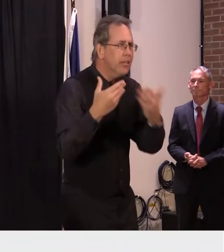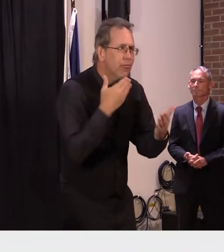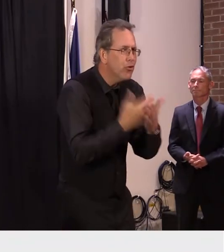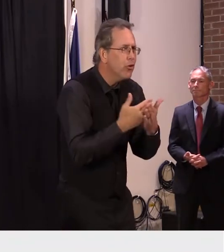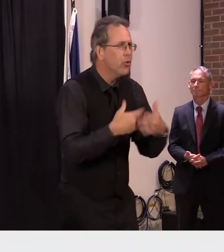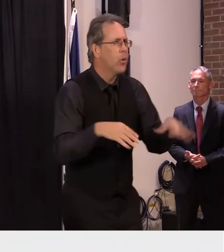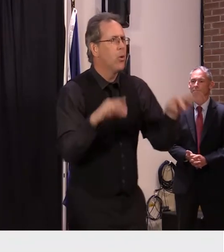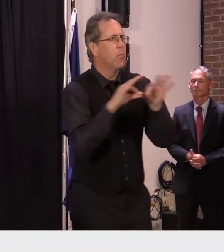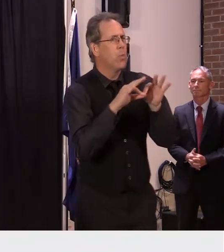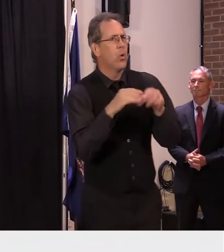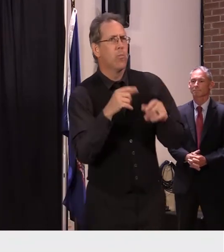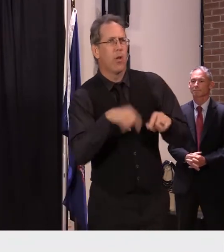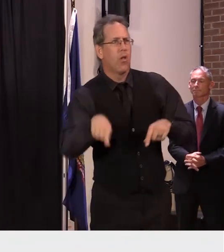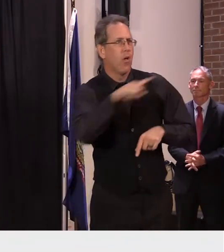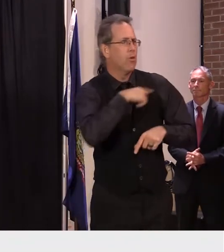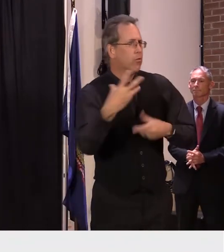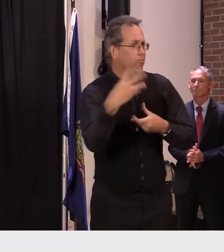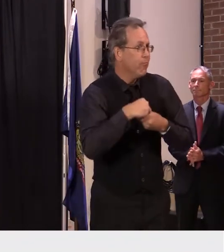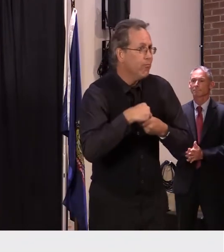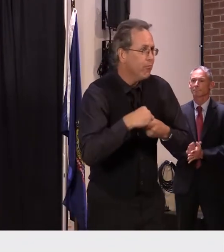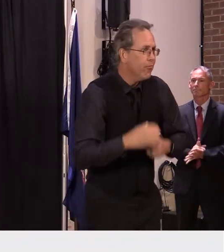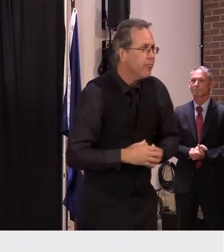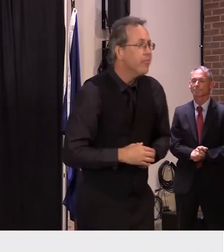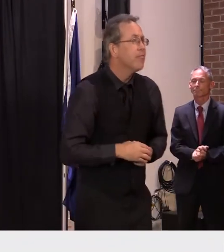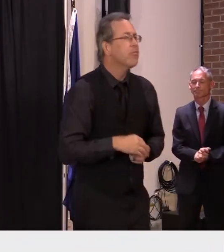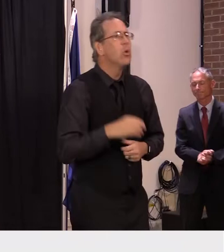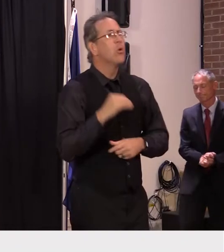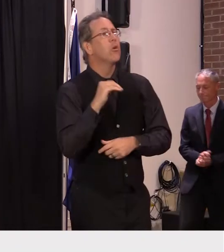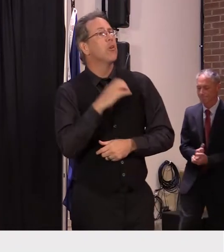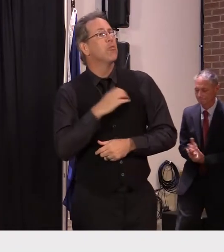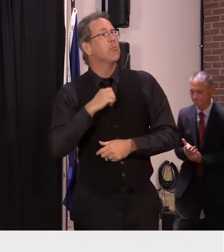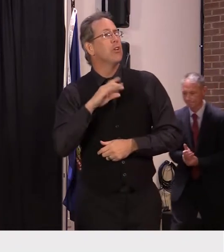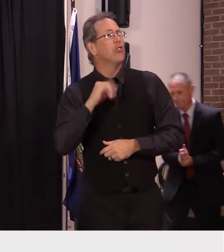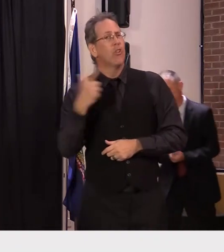a chance to say a few words as well commissioner